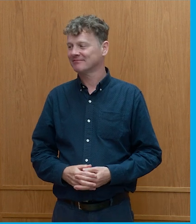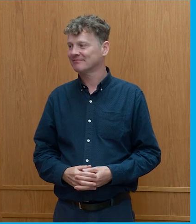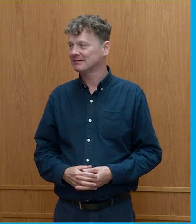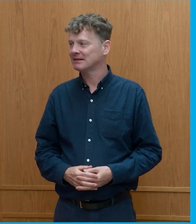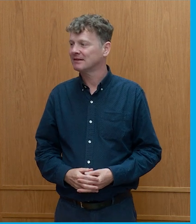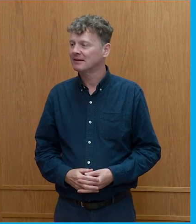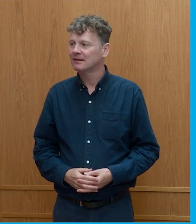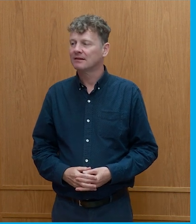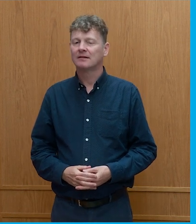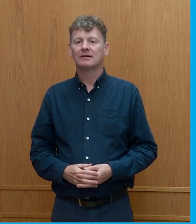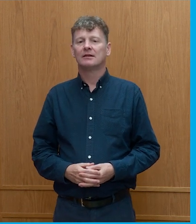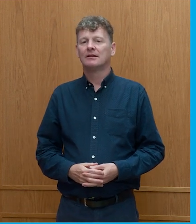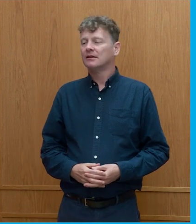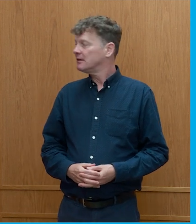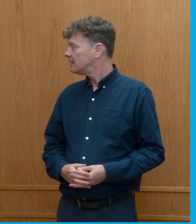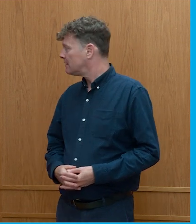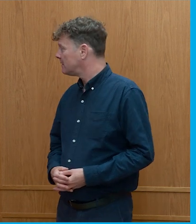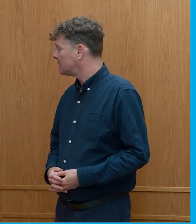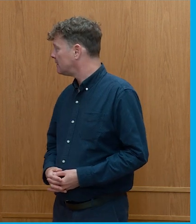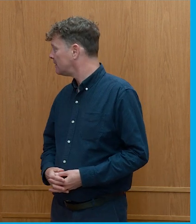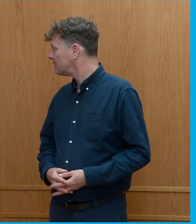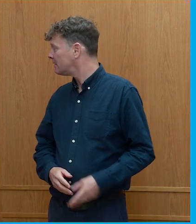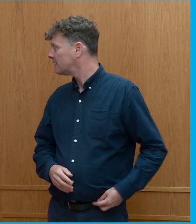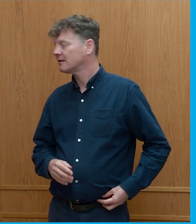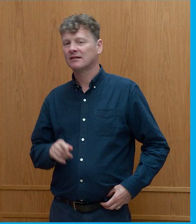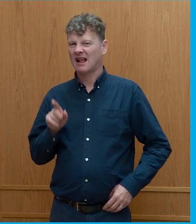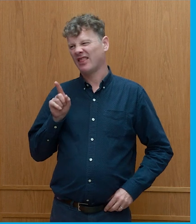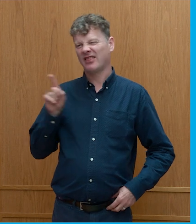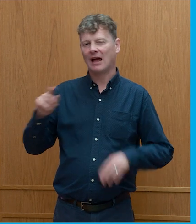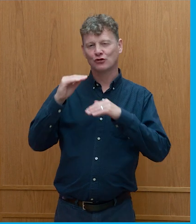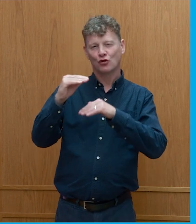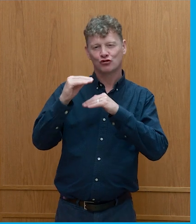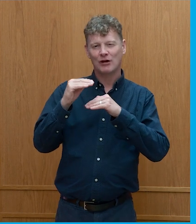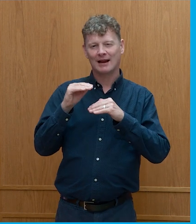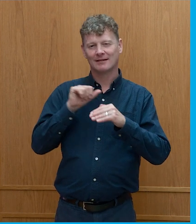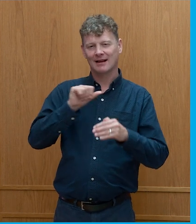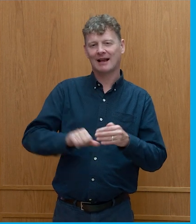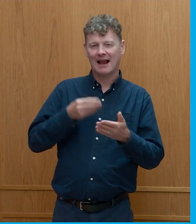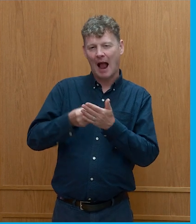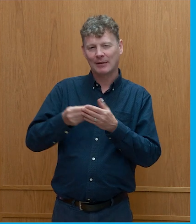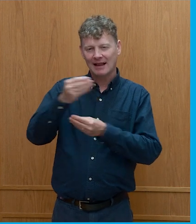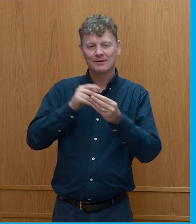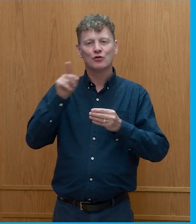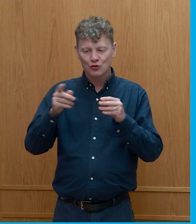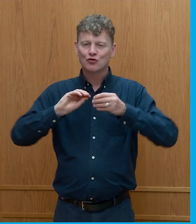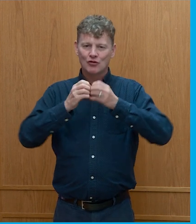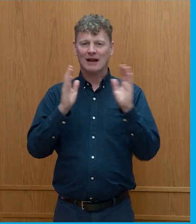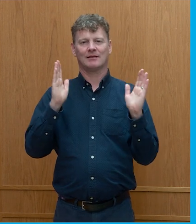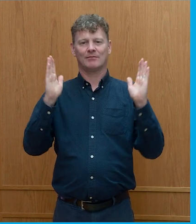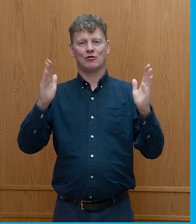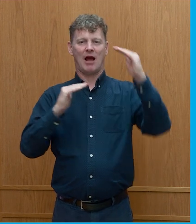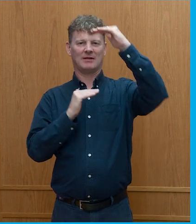i mean first of all that's a form of constrained capitalism because of course the whole point is that you create parameters in which it operates and